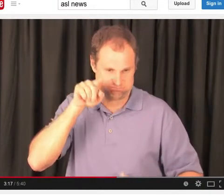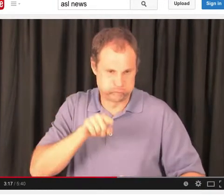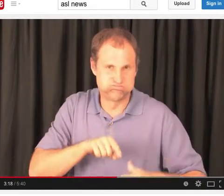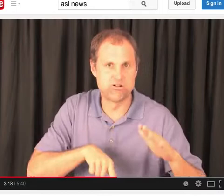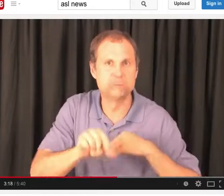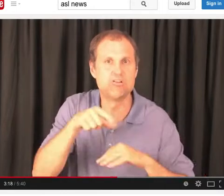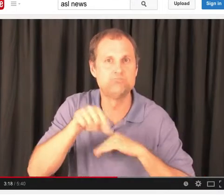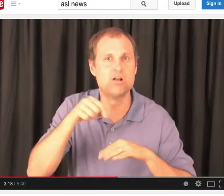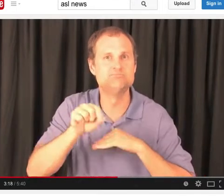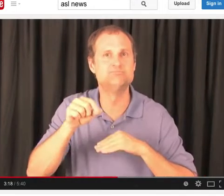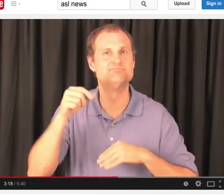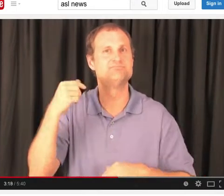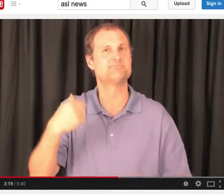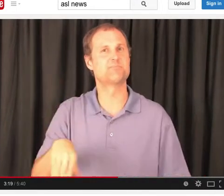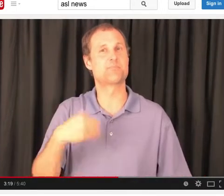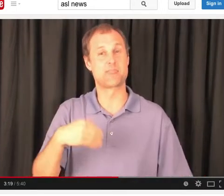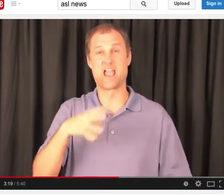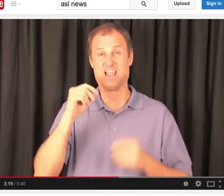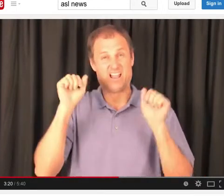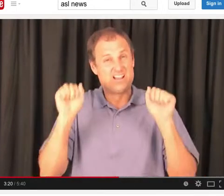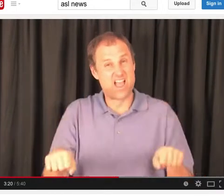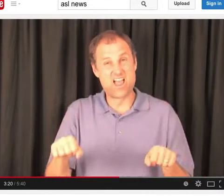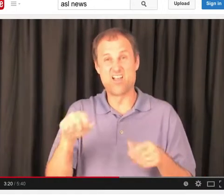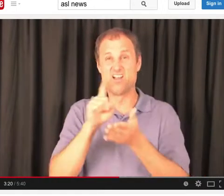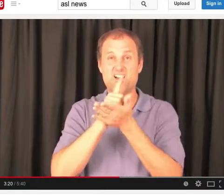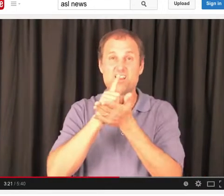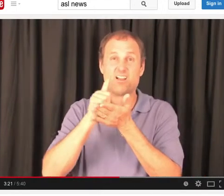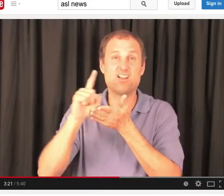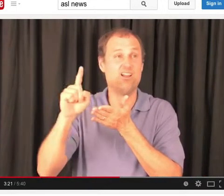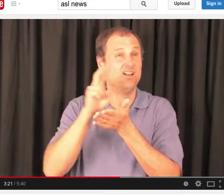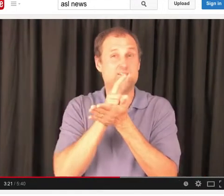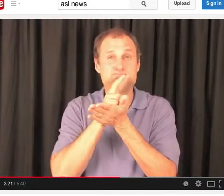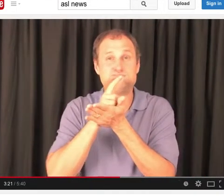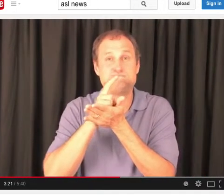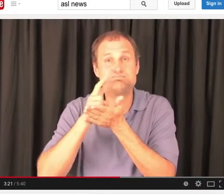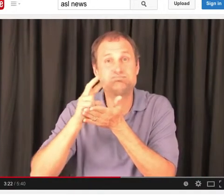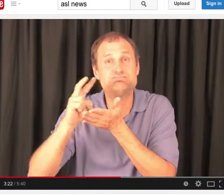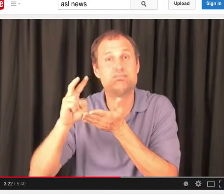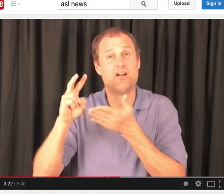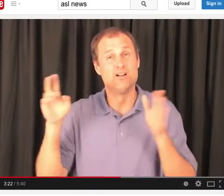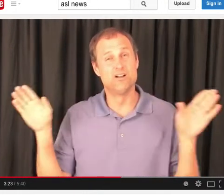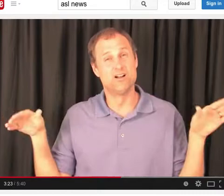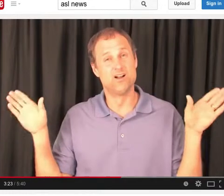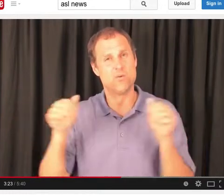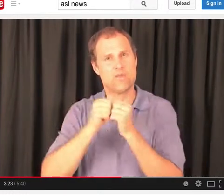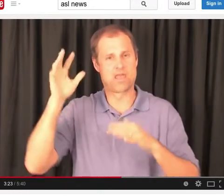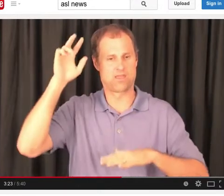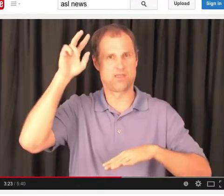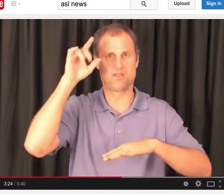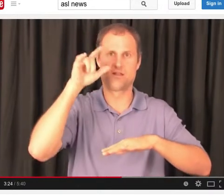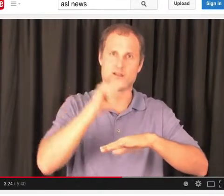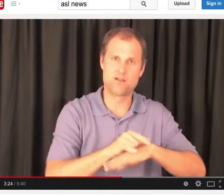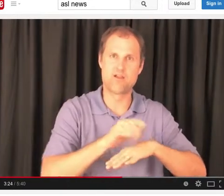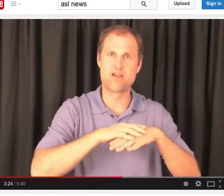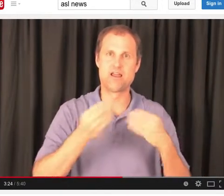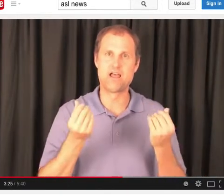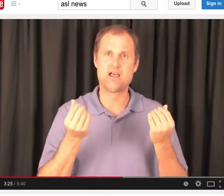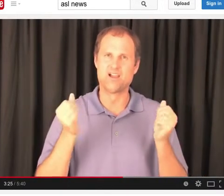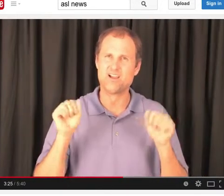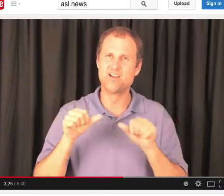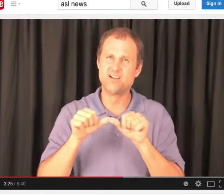rest while they are flying. They have the ability to sleep while they fly. Albatrosses often